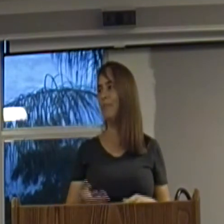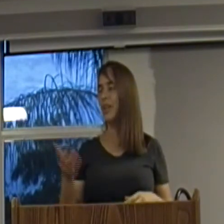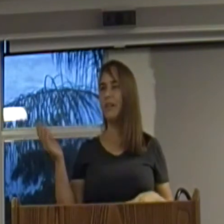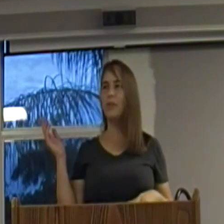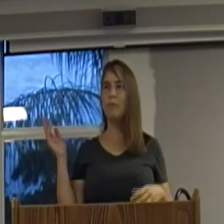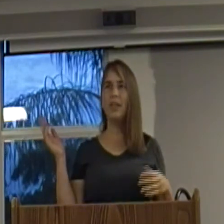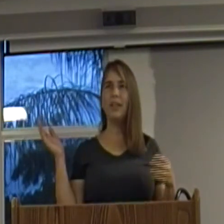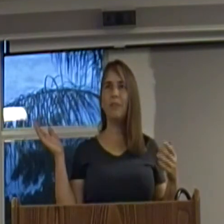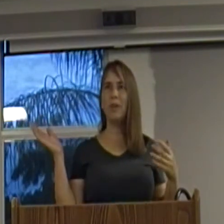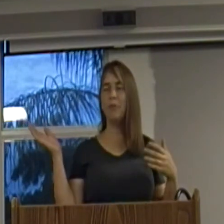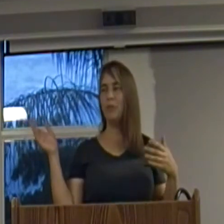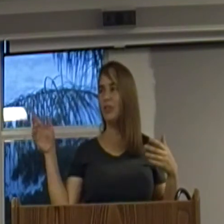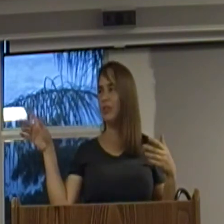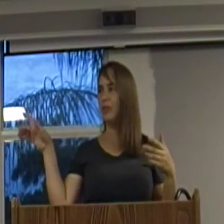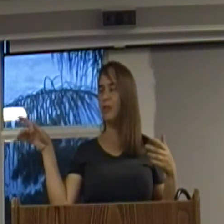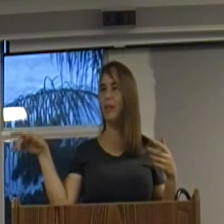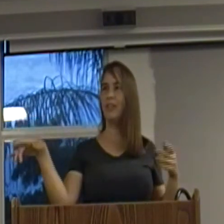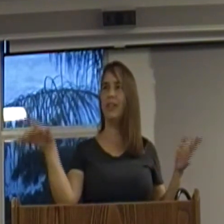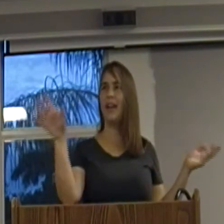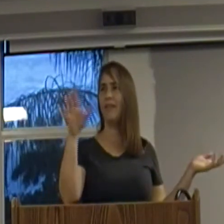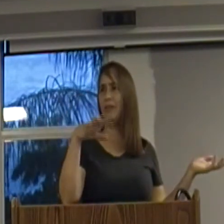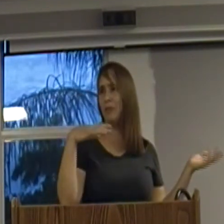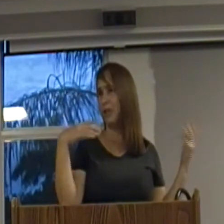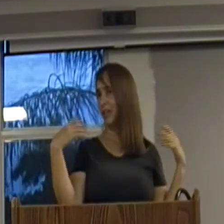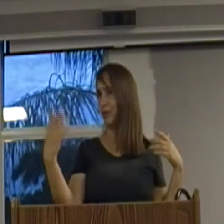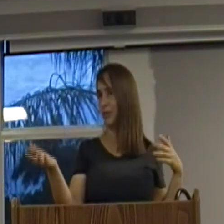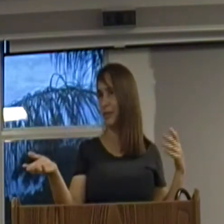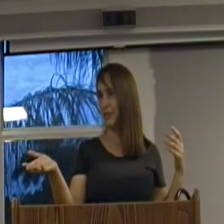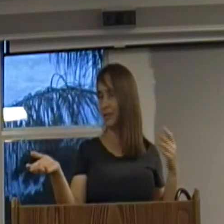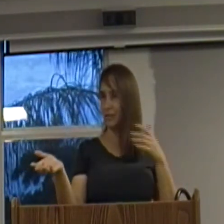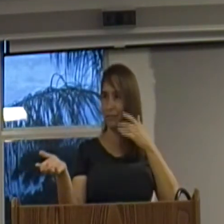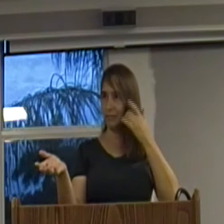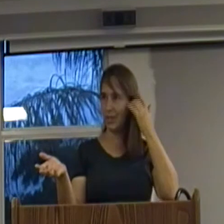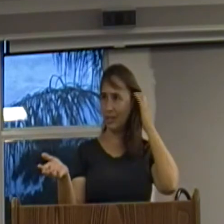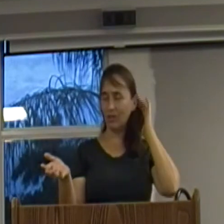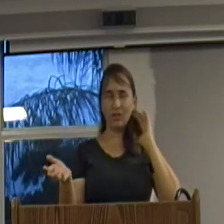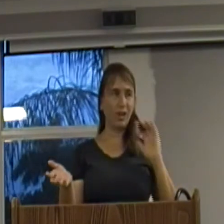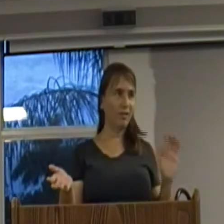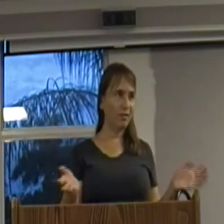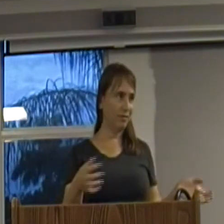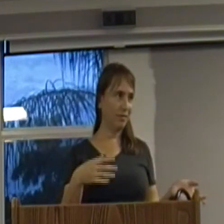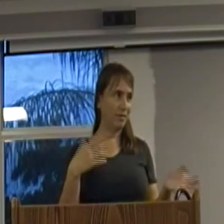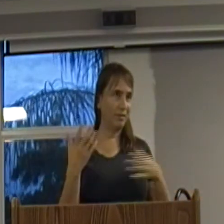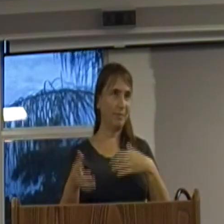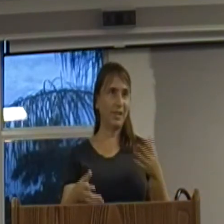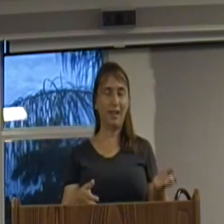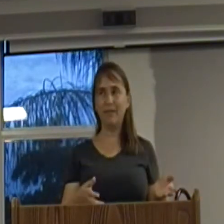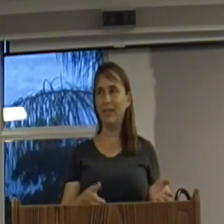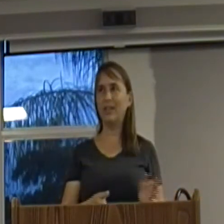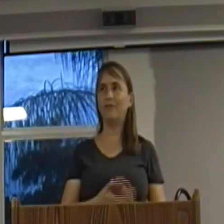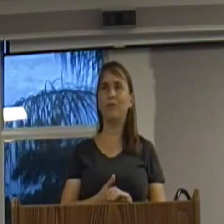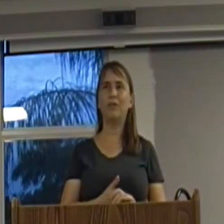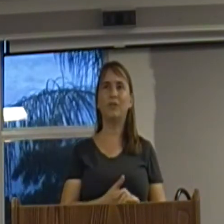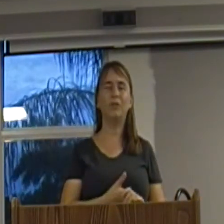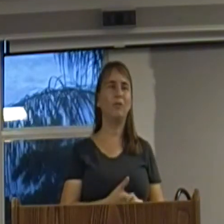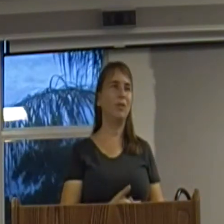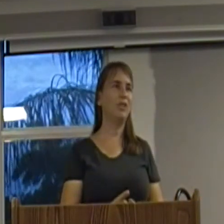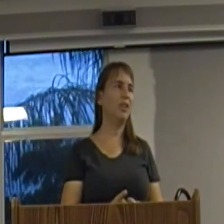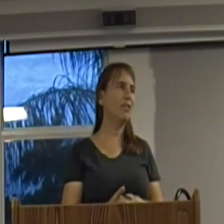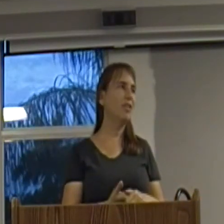So I'm thinking maybe we should go around and have everybody introduce each other or themselves and for those who don't know each other.